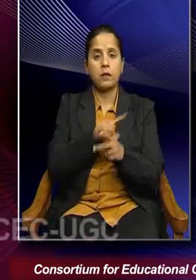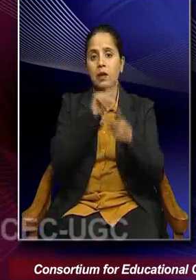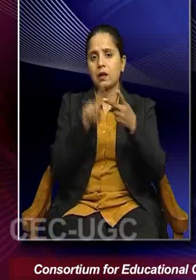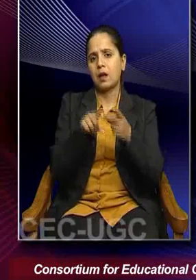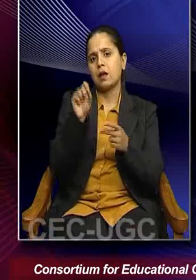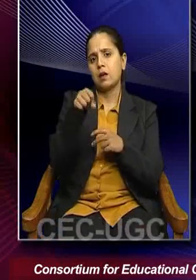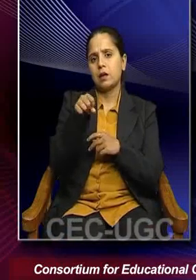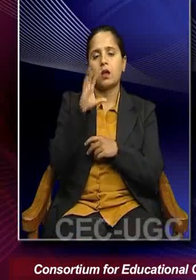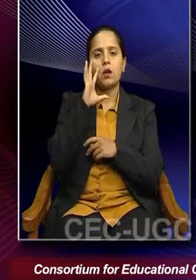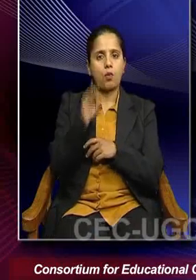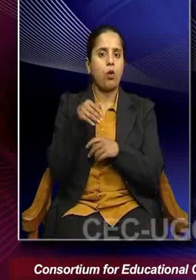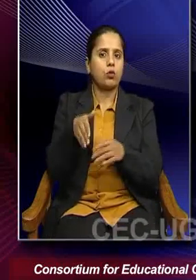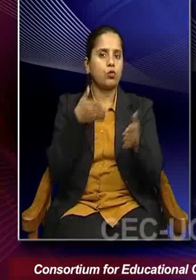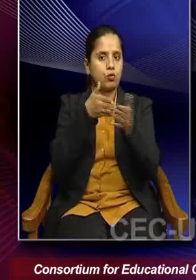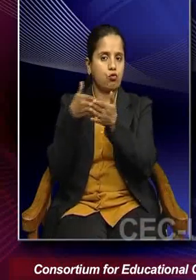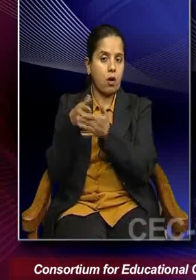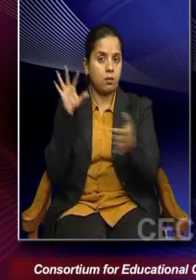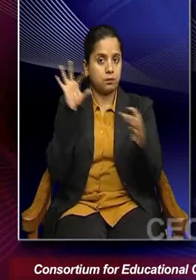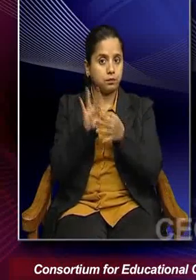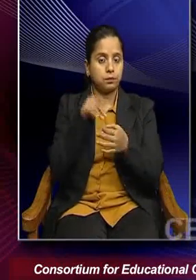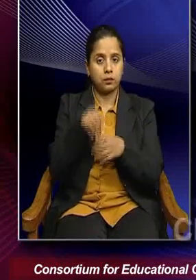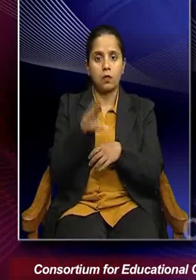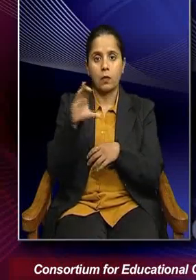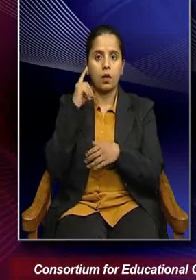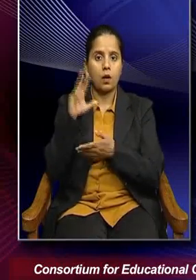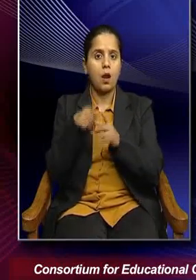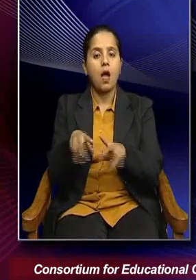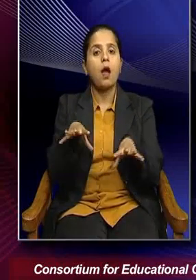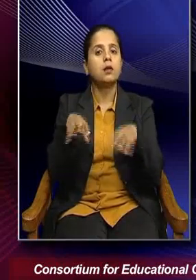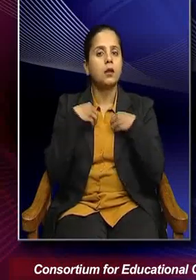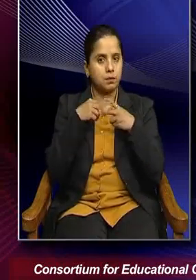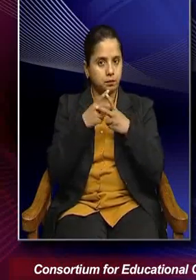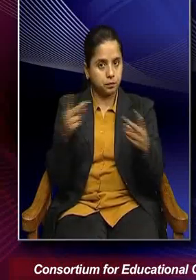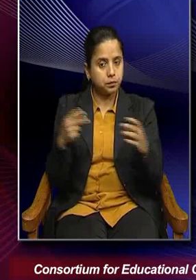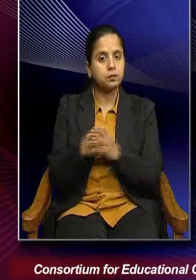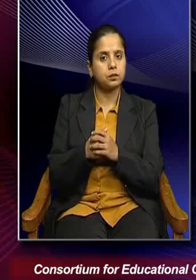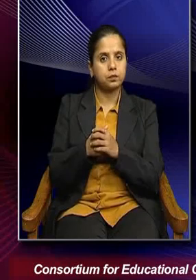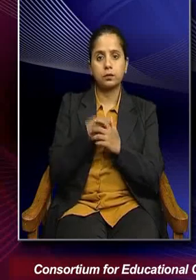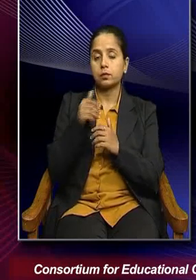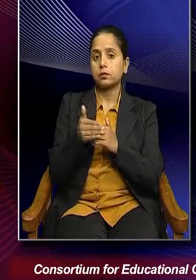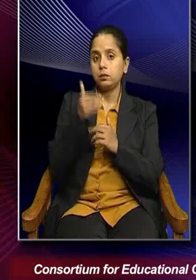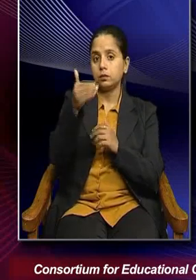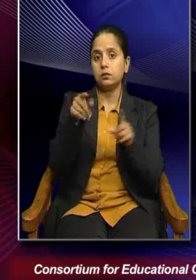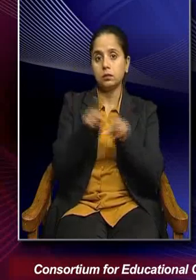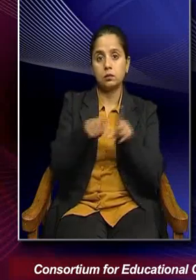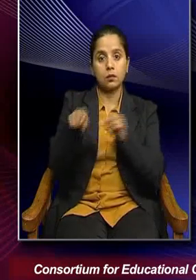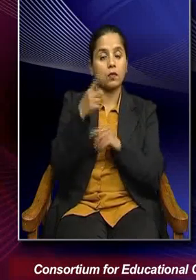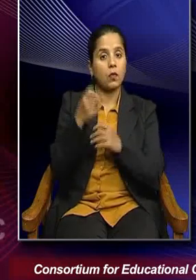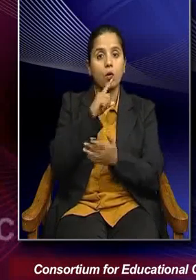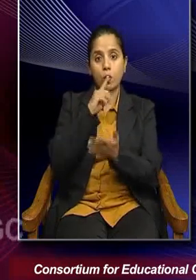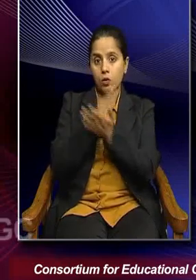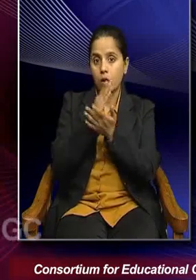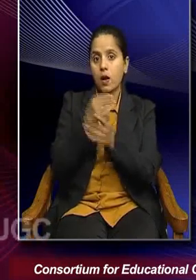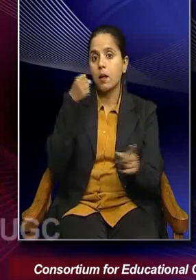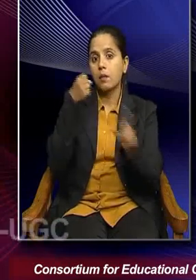important challenges which is related to climate adaptation. So, in order to make sure, you know, the